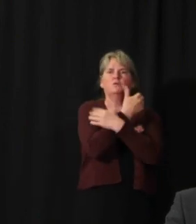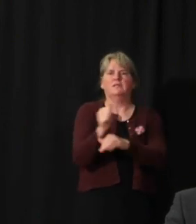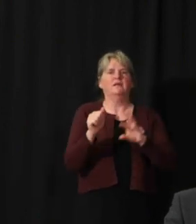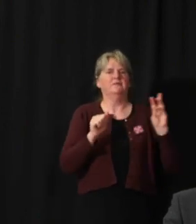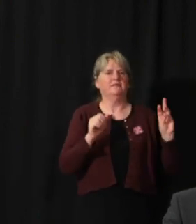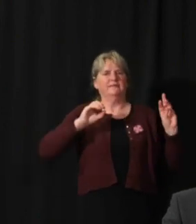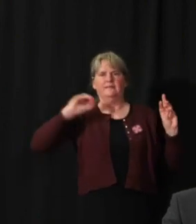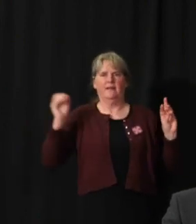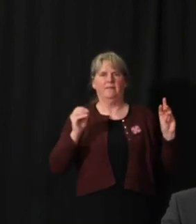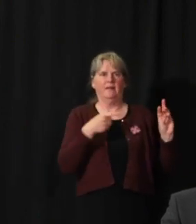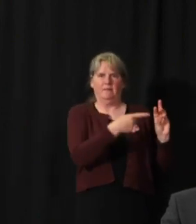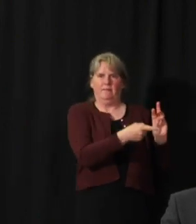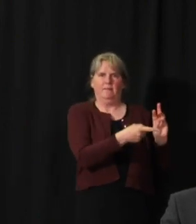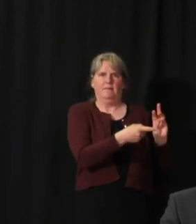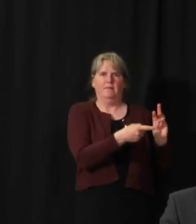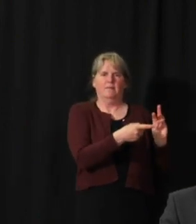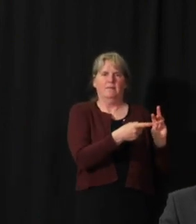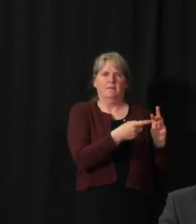territory.